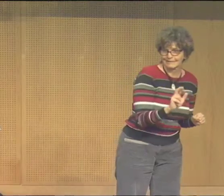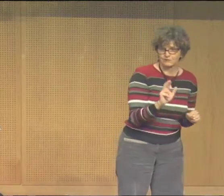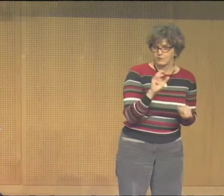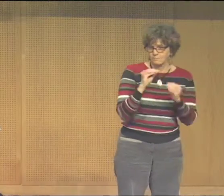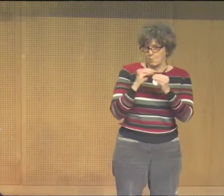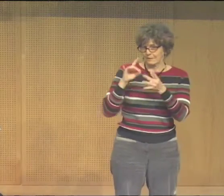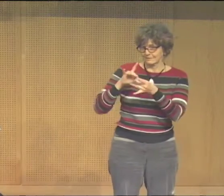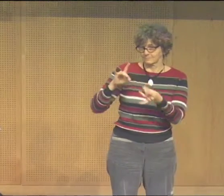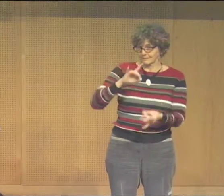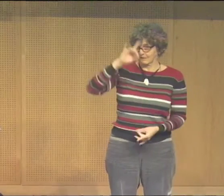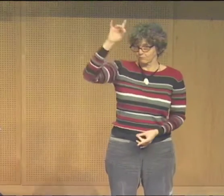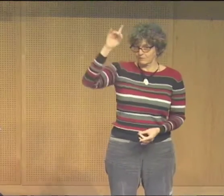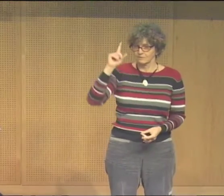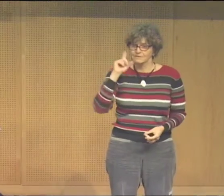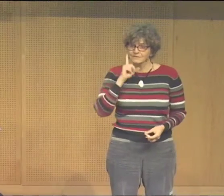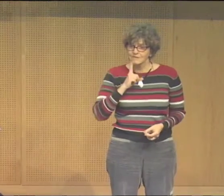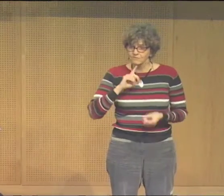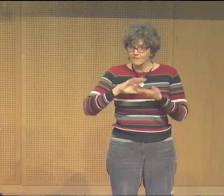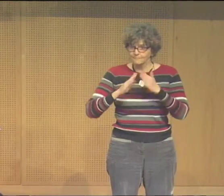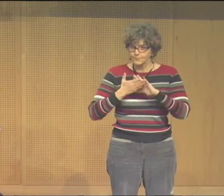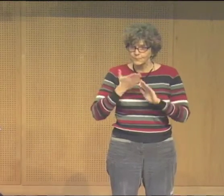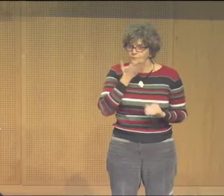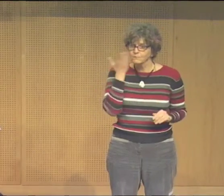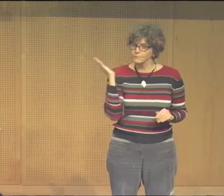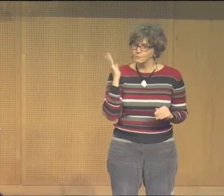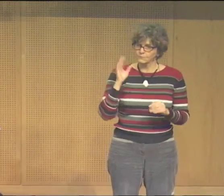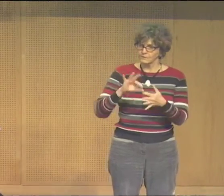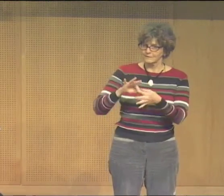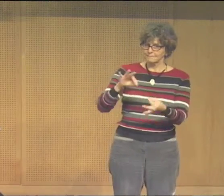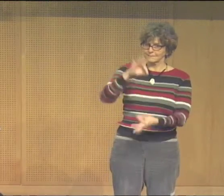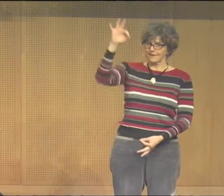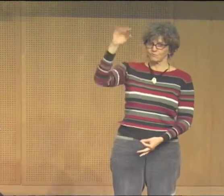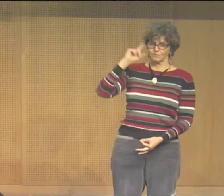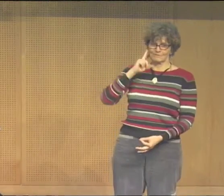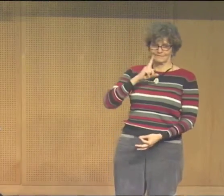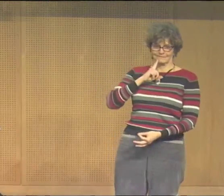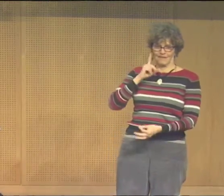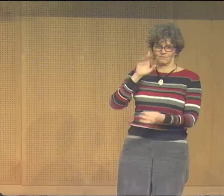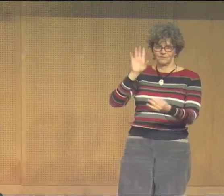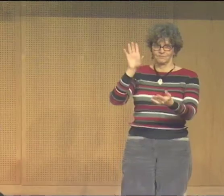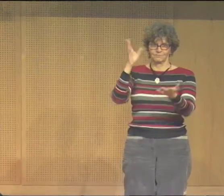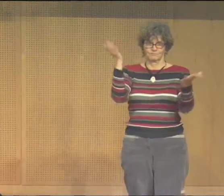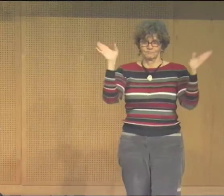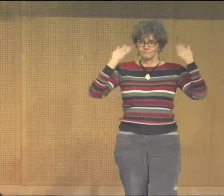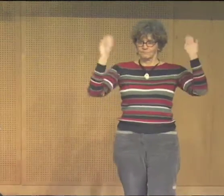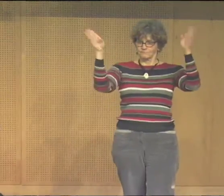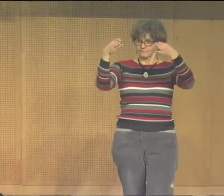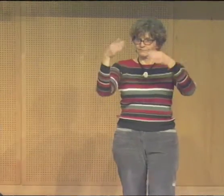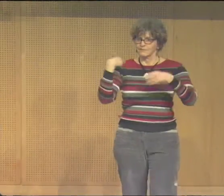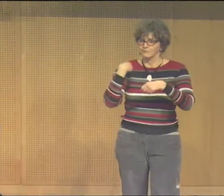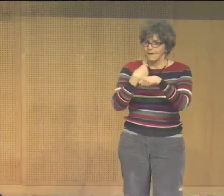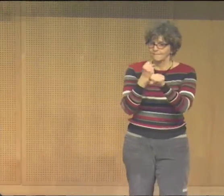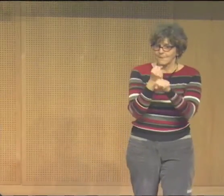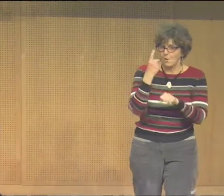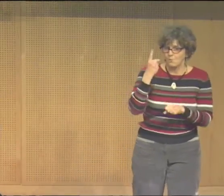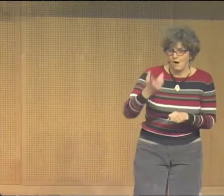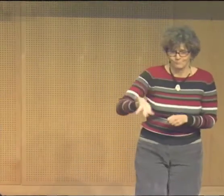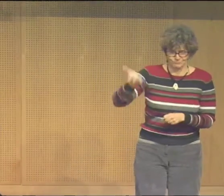and spirituality. Not religion as much as spirituality. Because before there